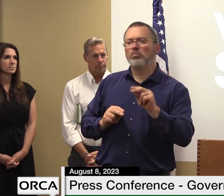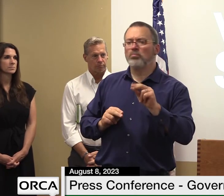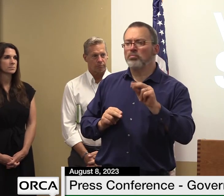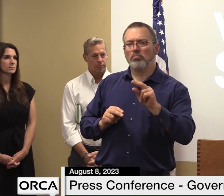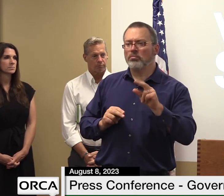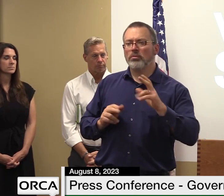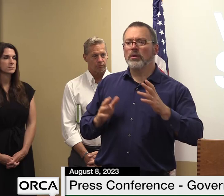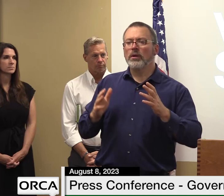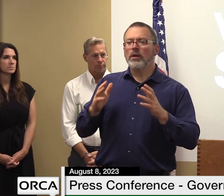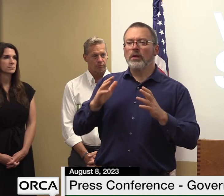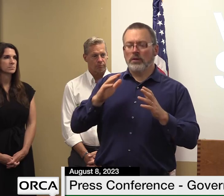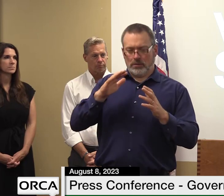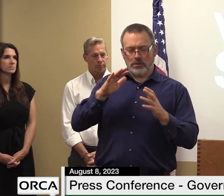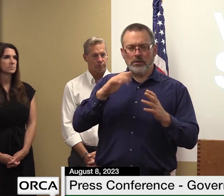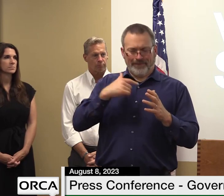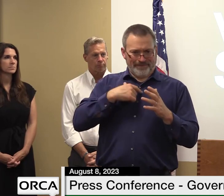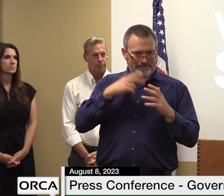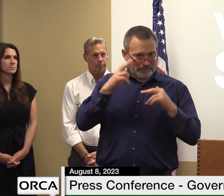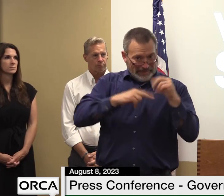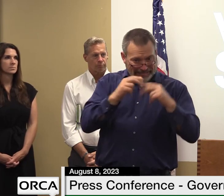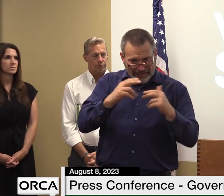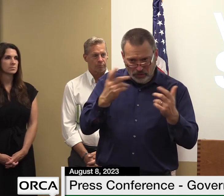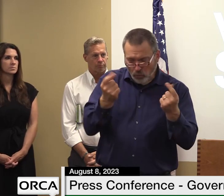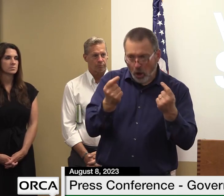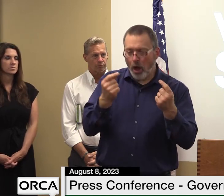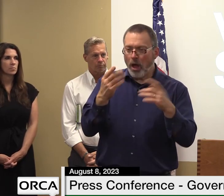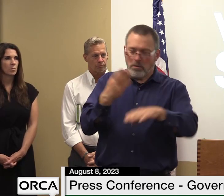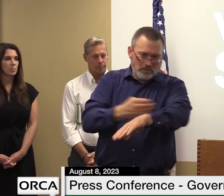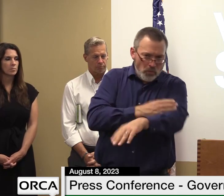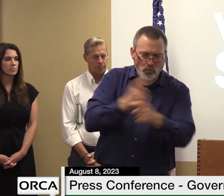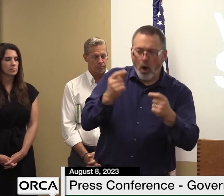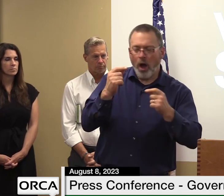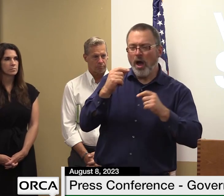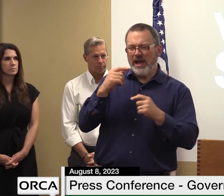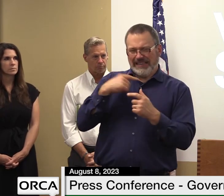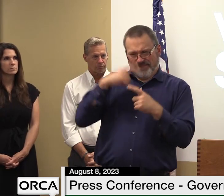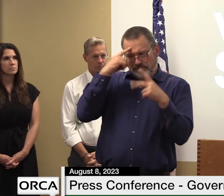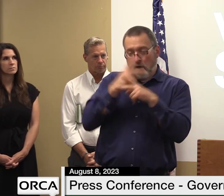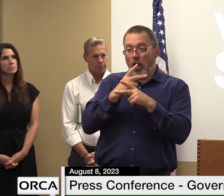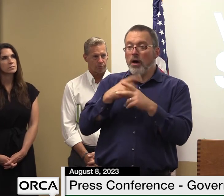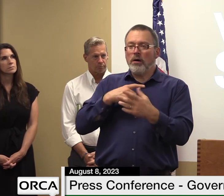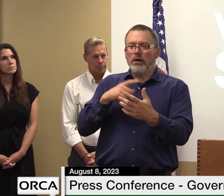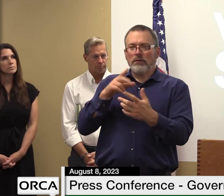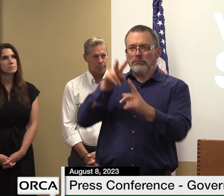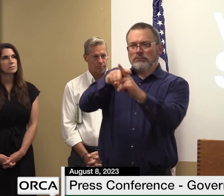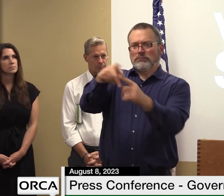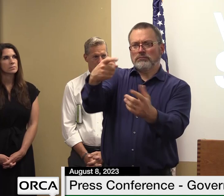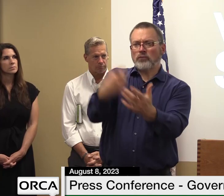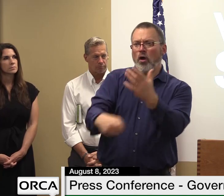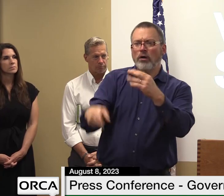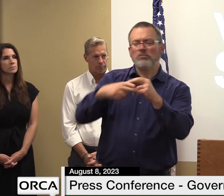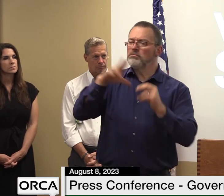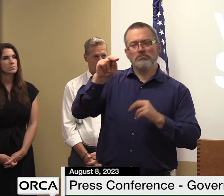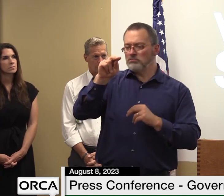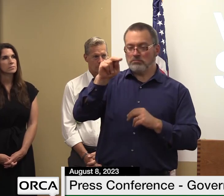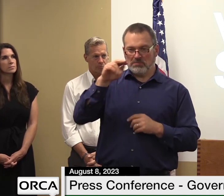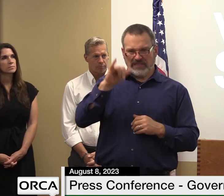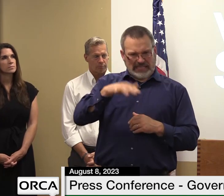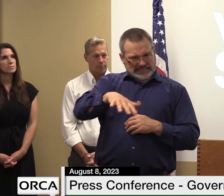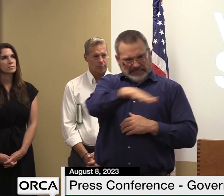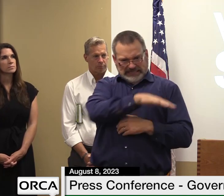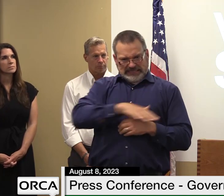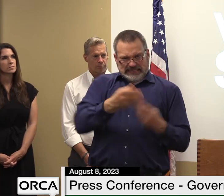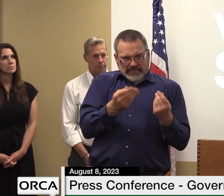uh to to take care of these uh these homes in the mobile home parks at this point um